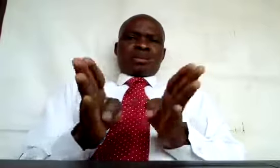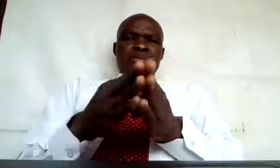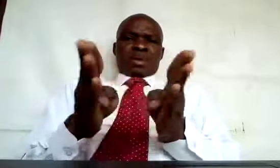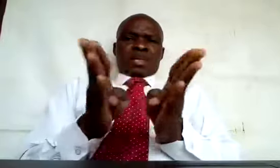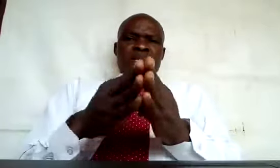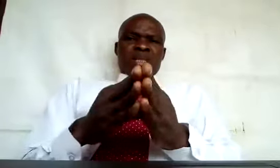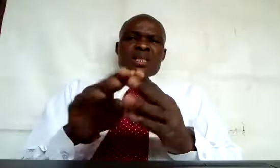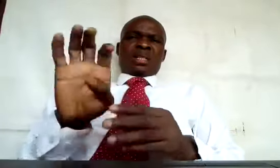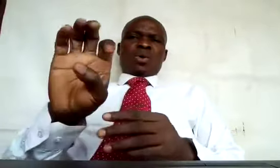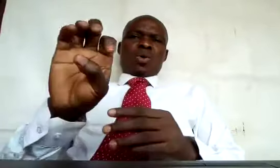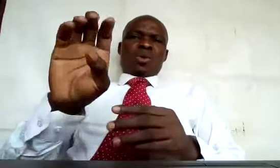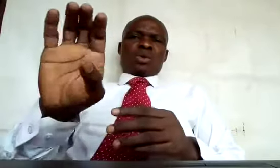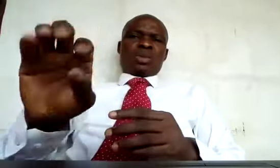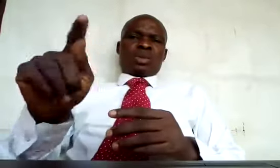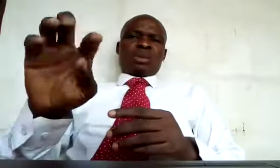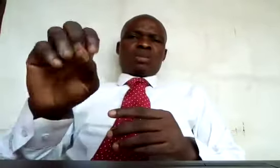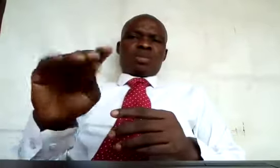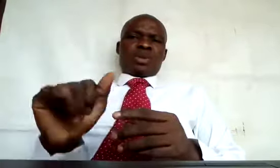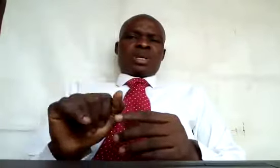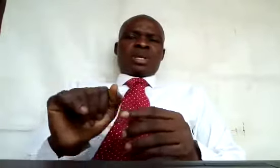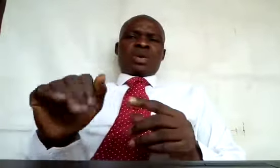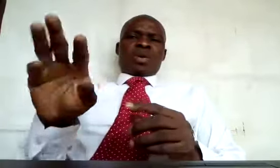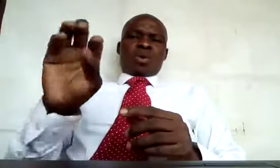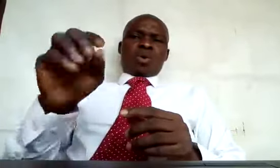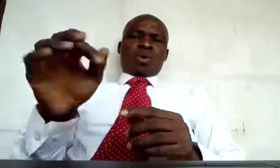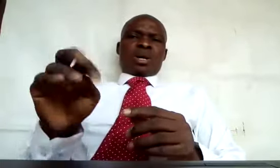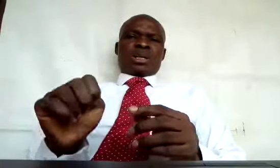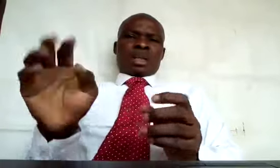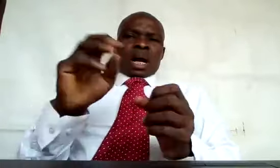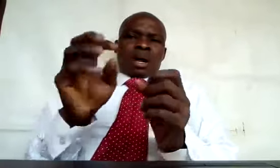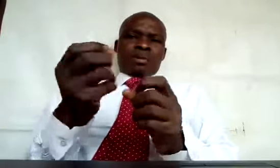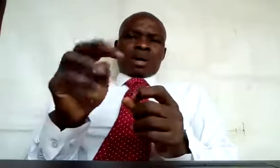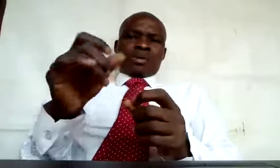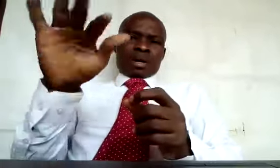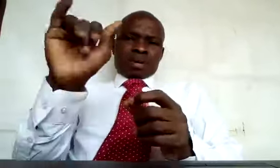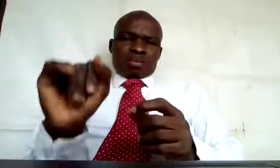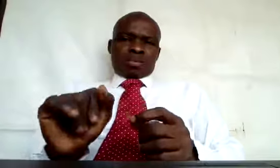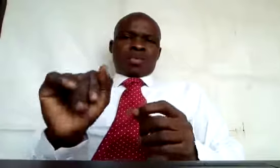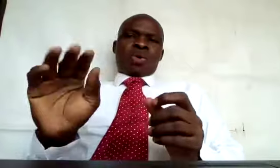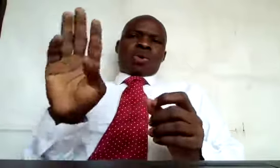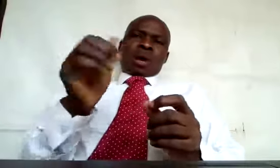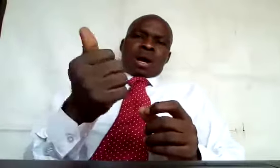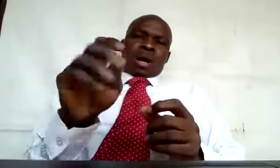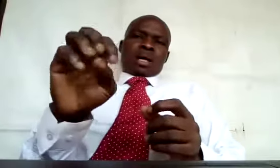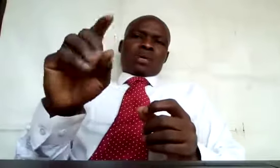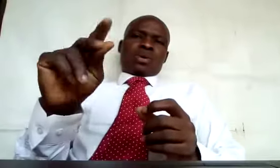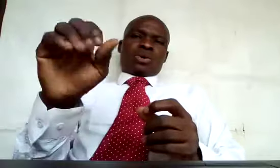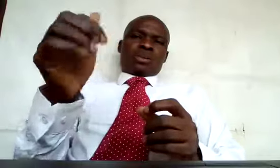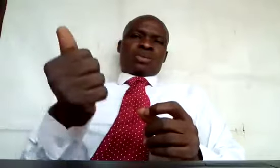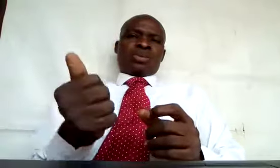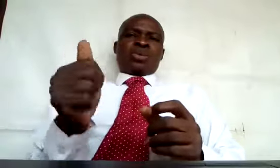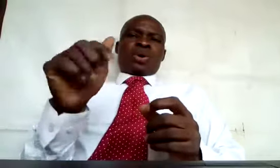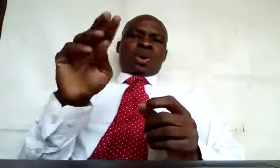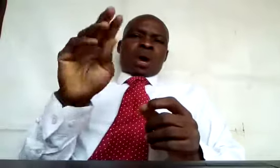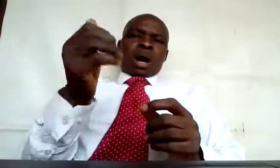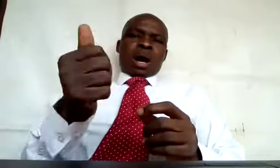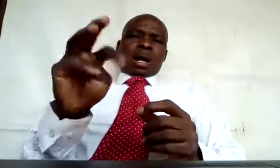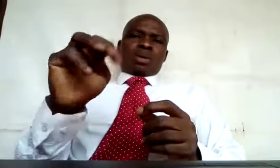customary, arising, admirable, adorable, anonymous, automatic,